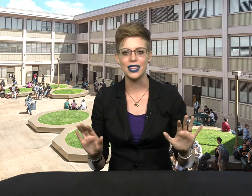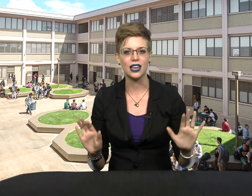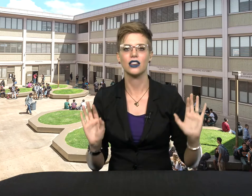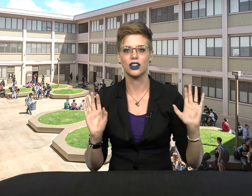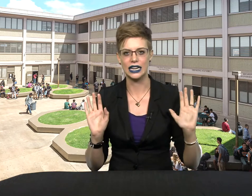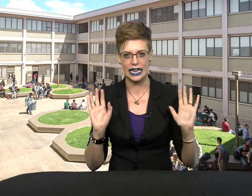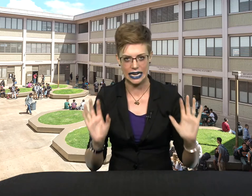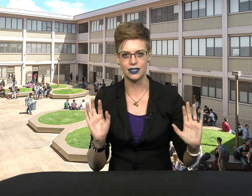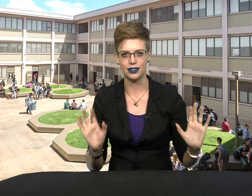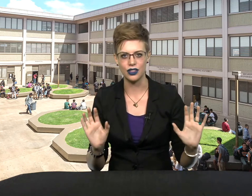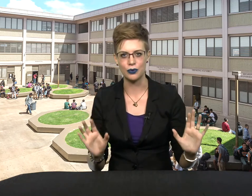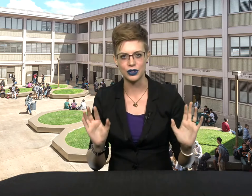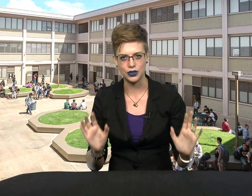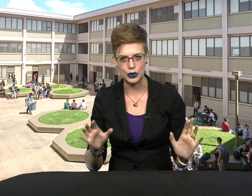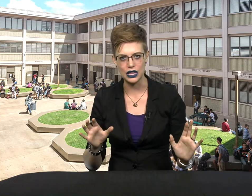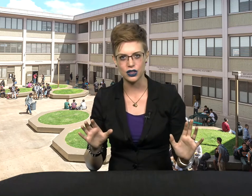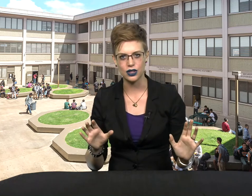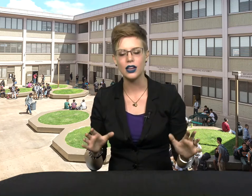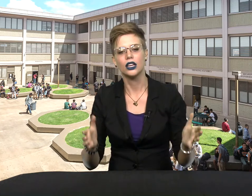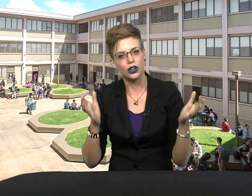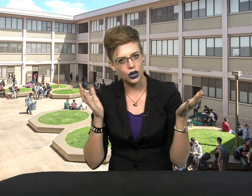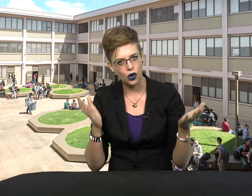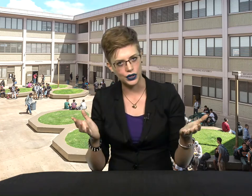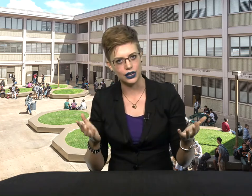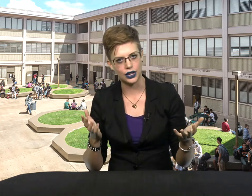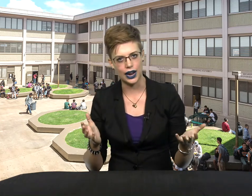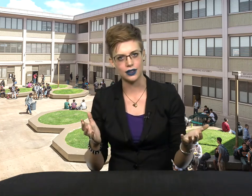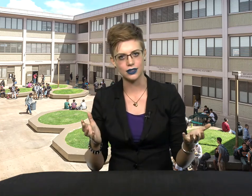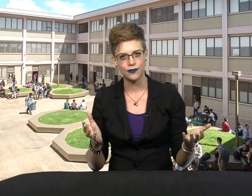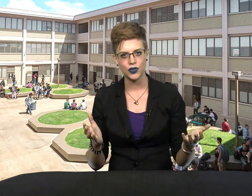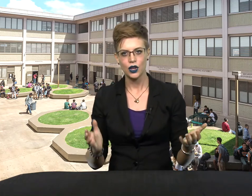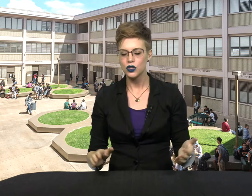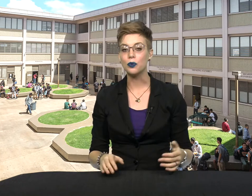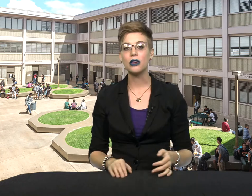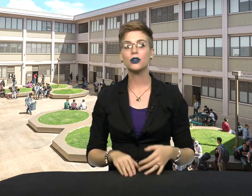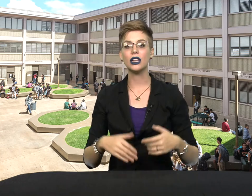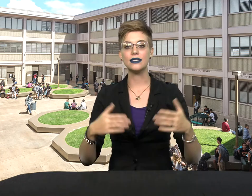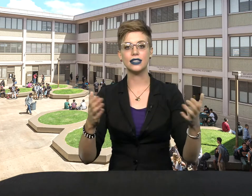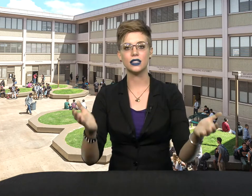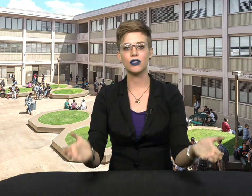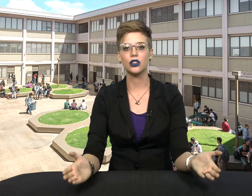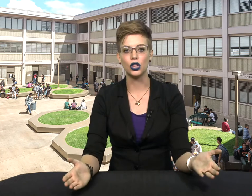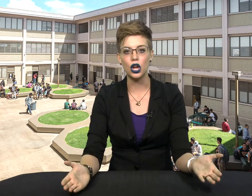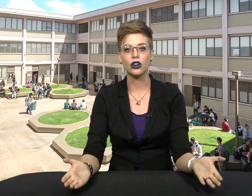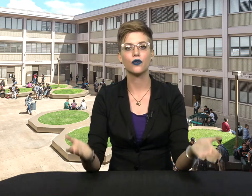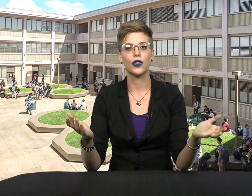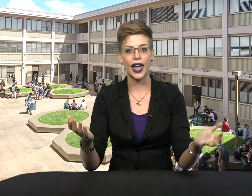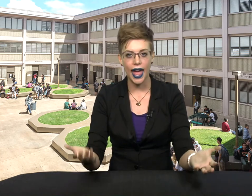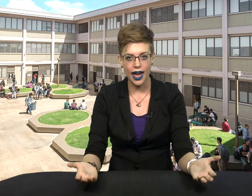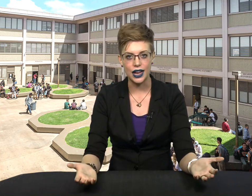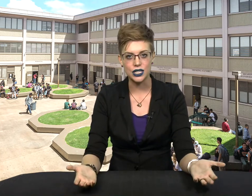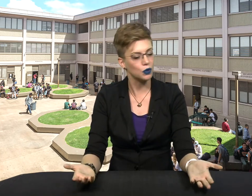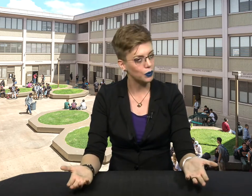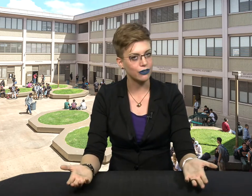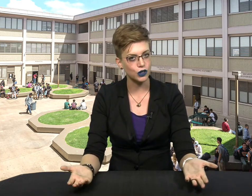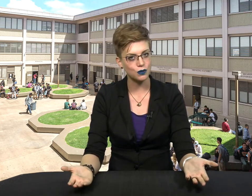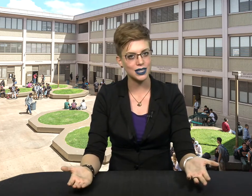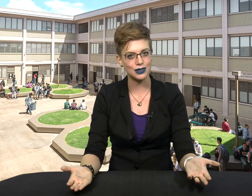you're going to hit another person with, you're going to hold it in your hands. So people instinctively look for the hands when we first meet someone.